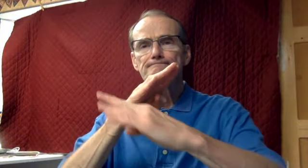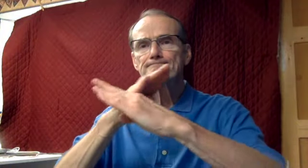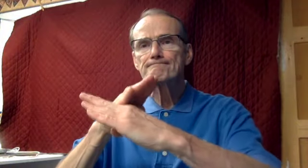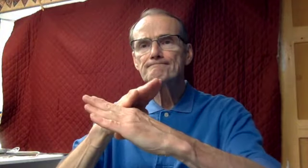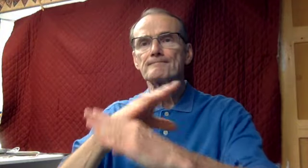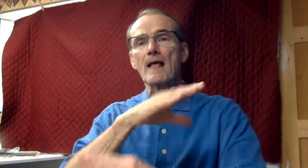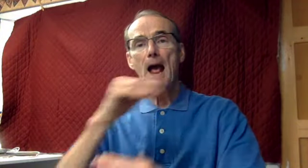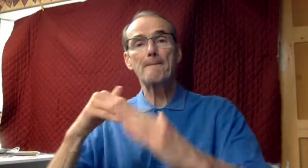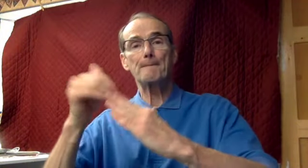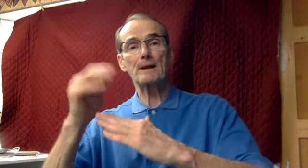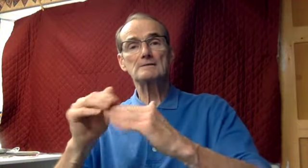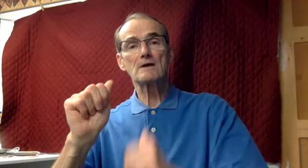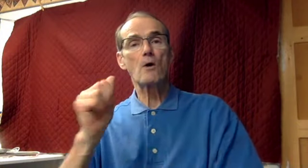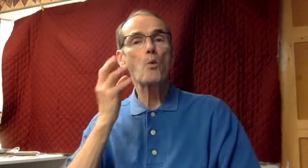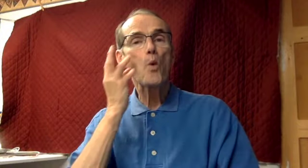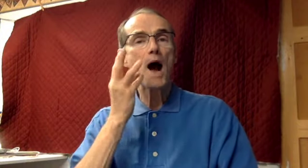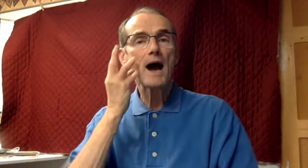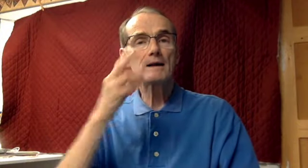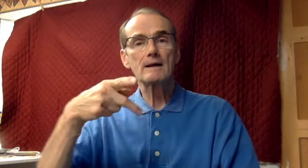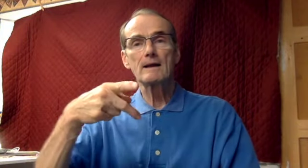and hewed out a wine press